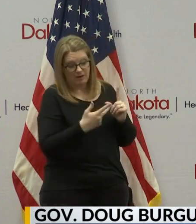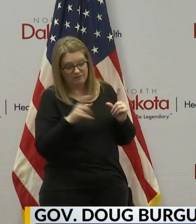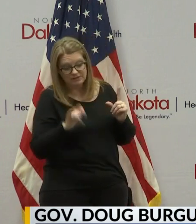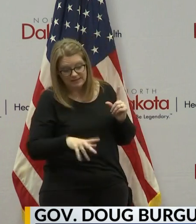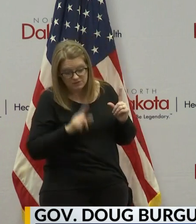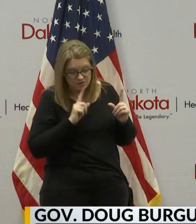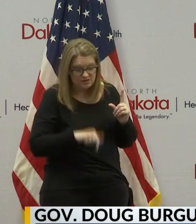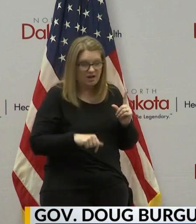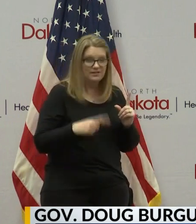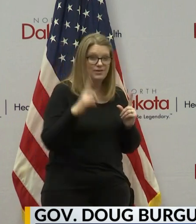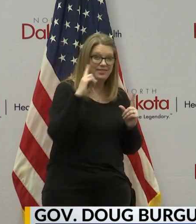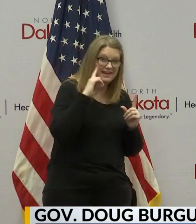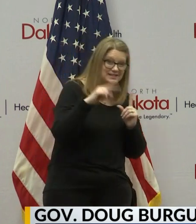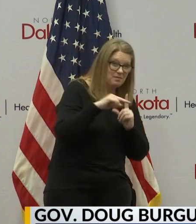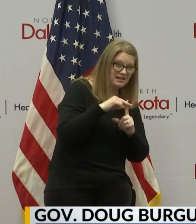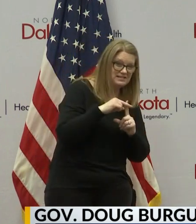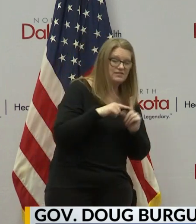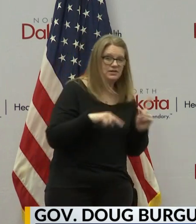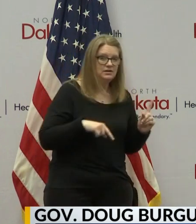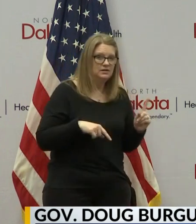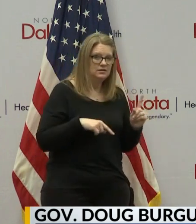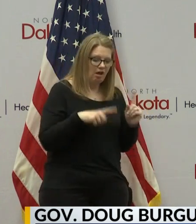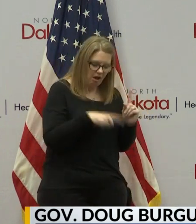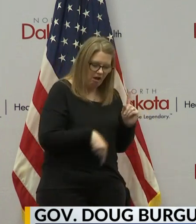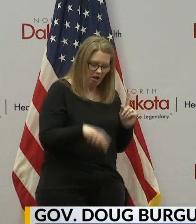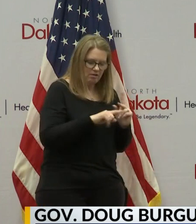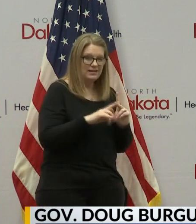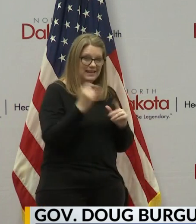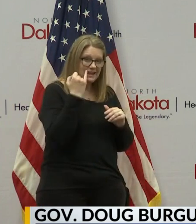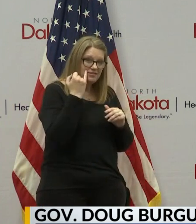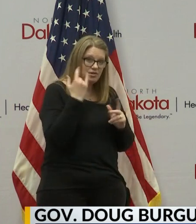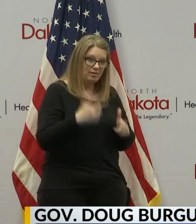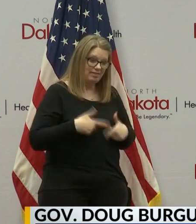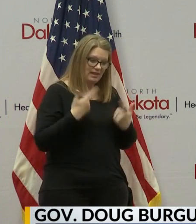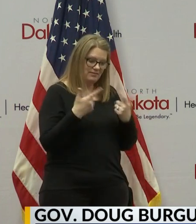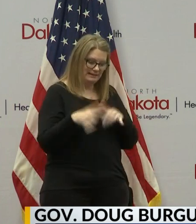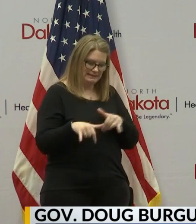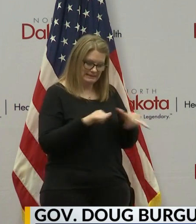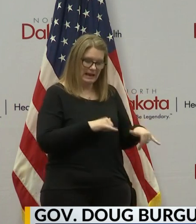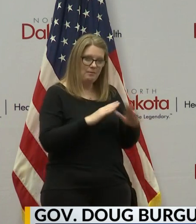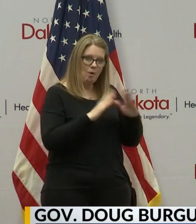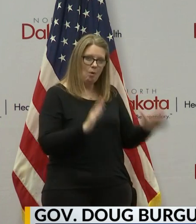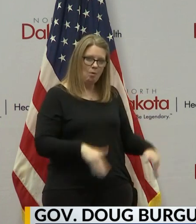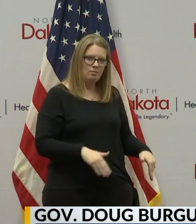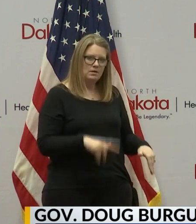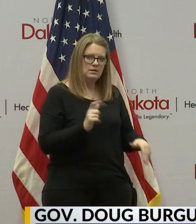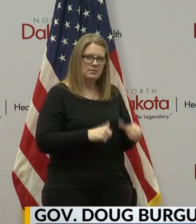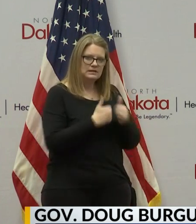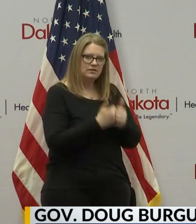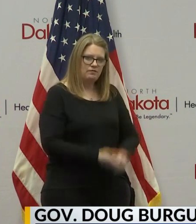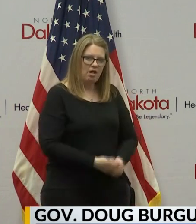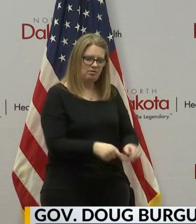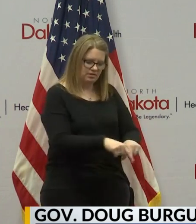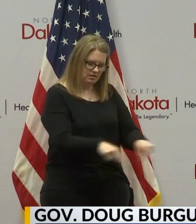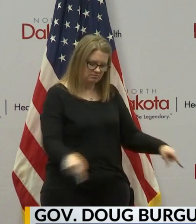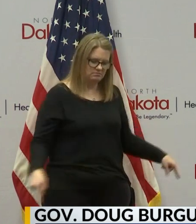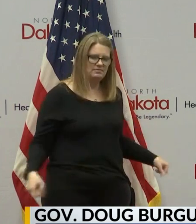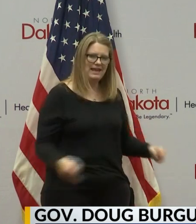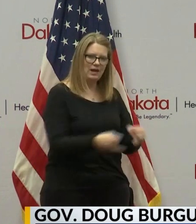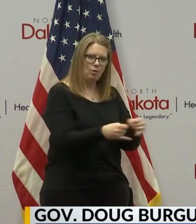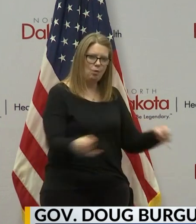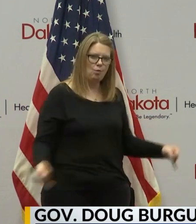for a test result, we would ask that those people also follow the guidelines as well. But the quarantine order